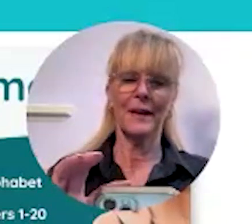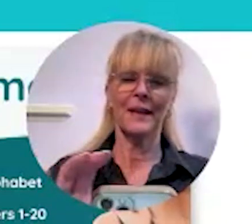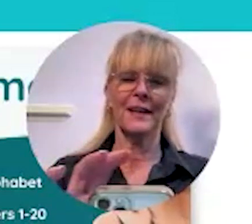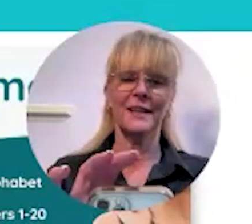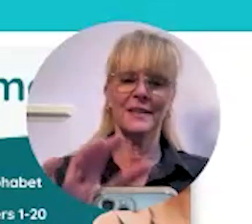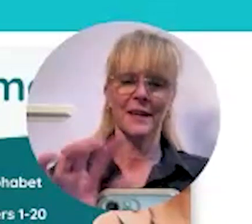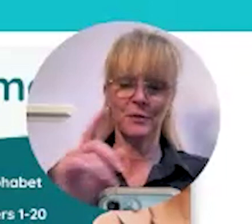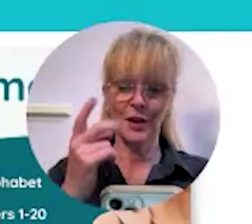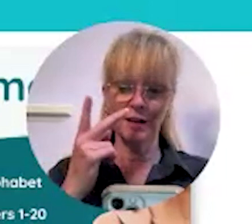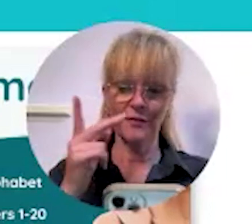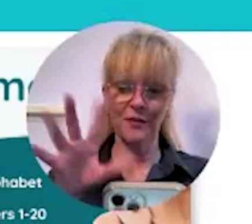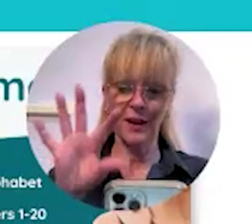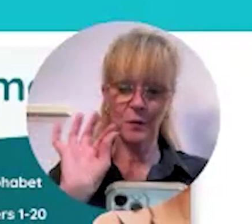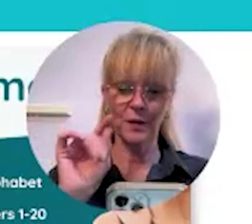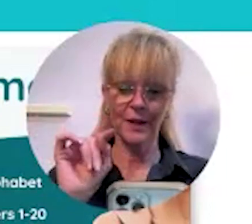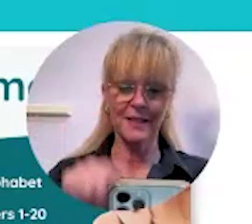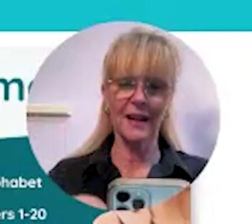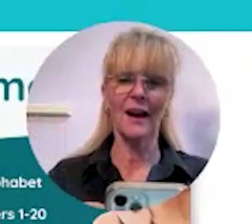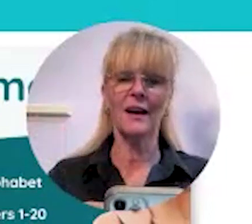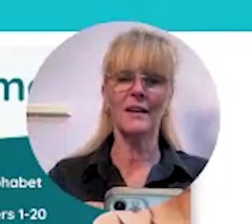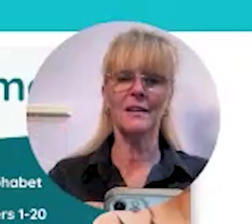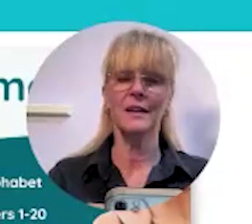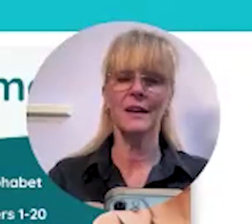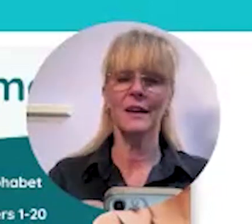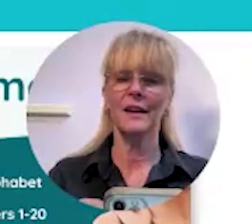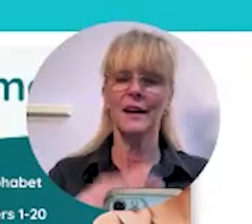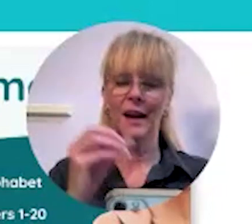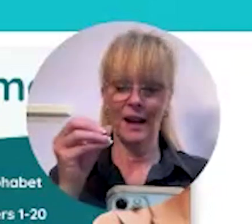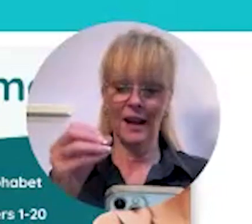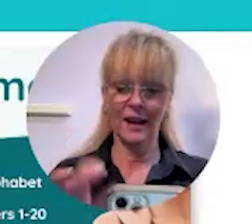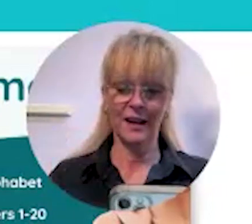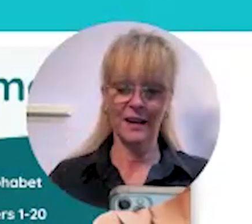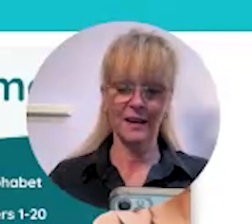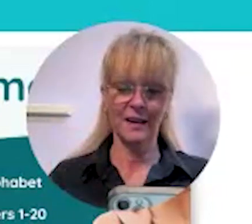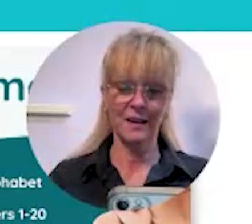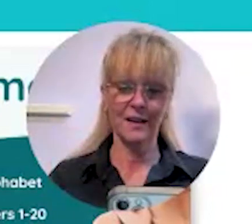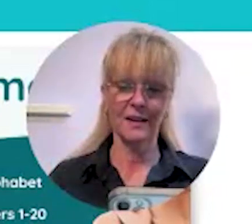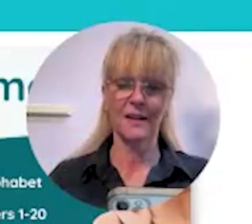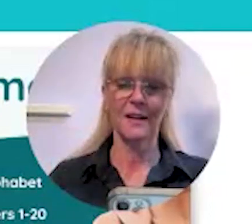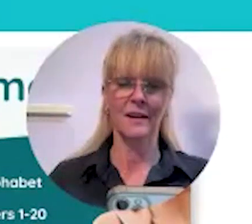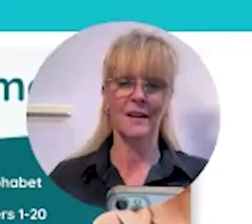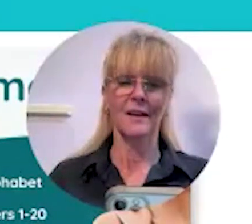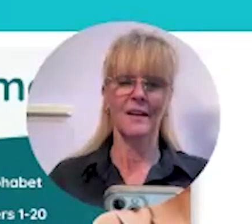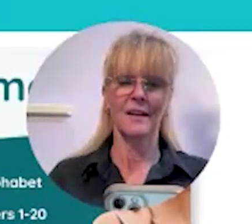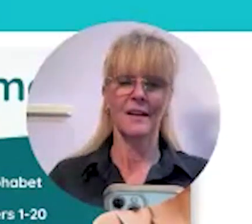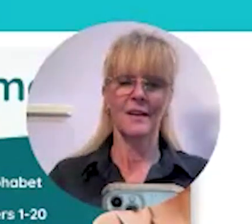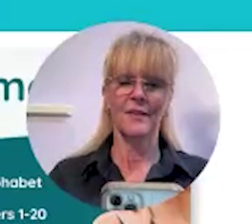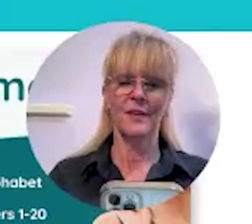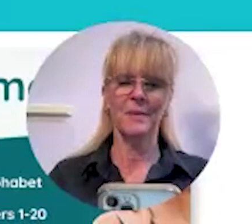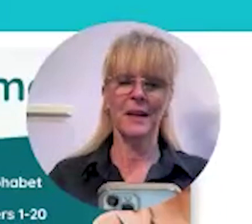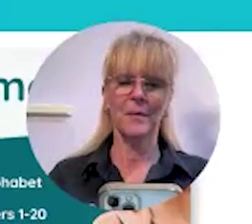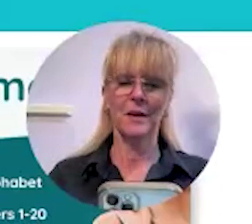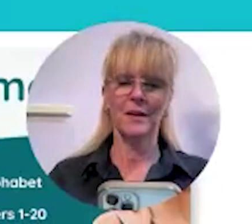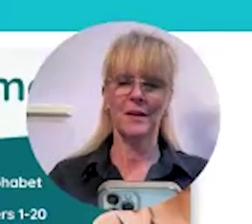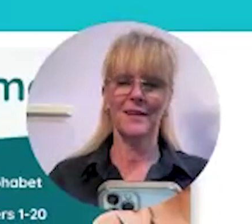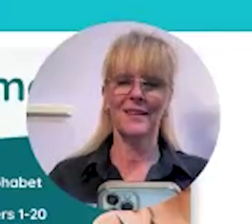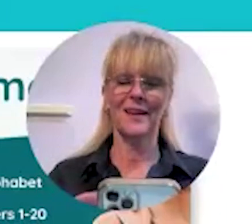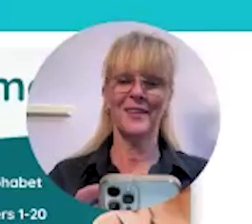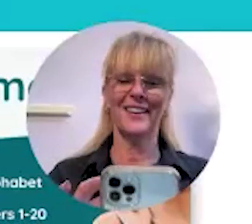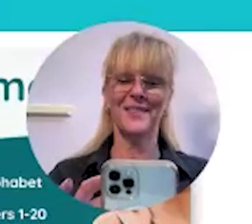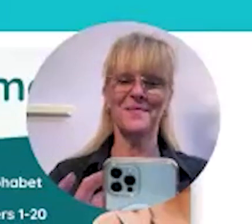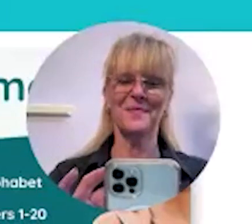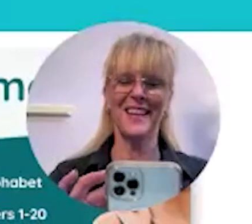oh my goodness i'm trying to find where that's at and flip camera